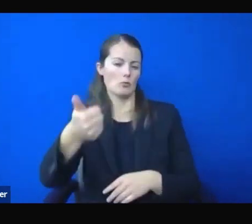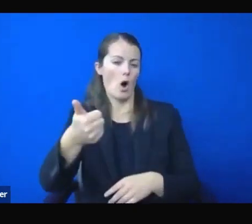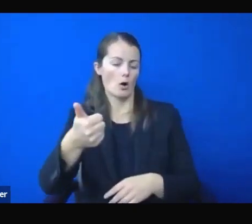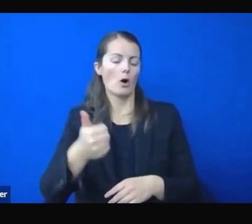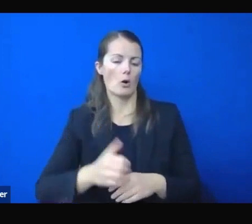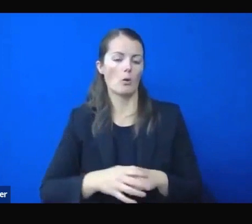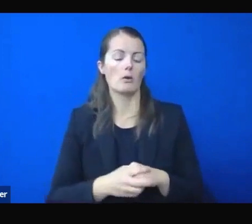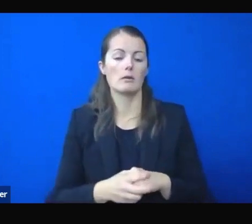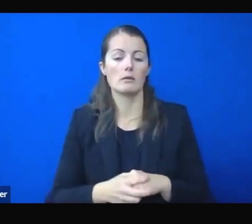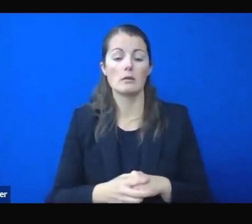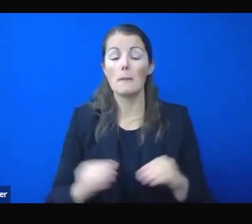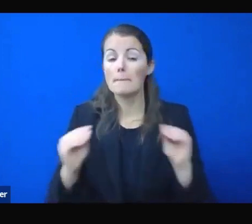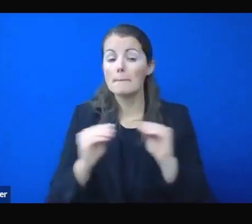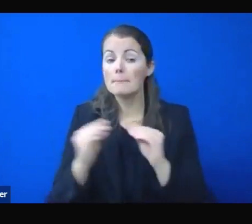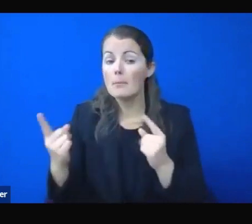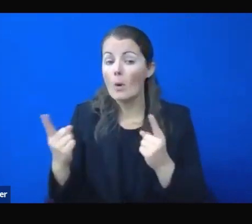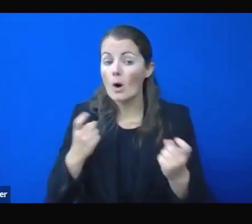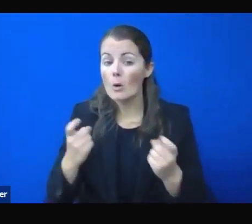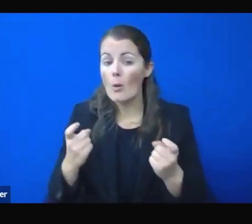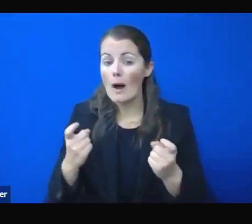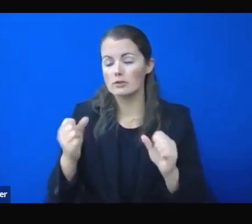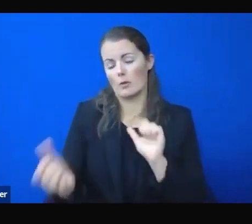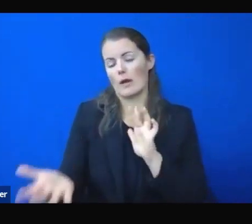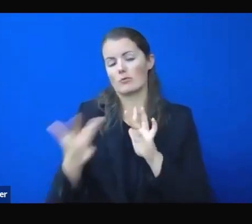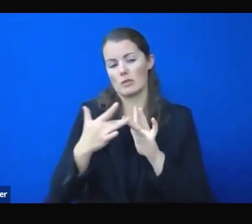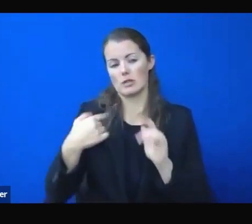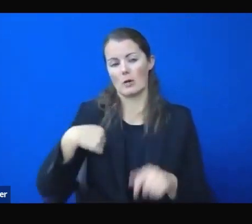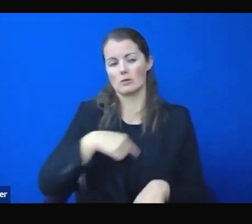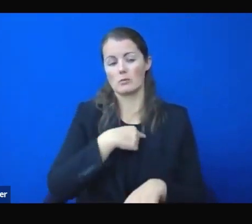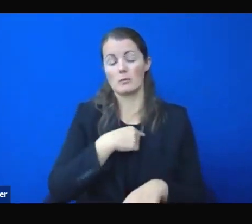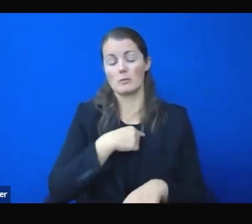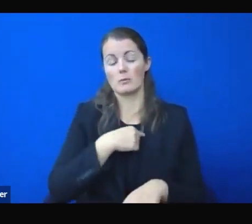If you have any additional questions, just feel free to reach out. Thank you, Governor.